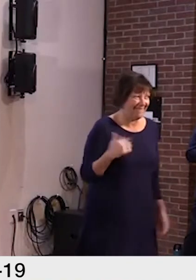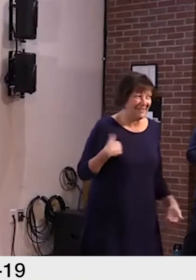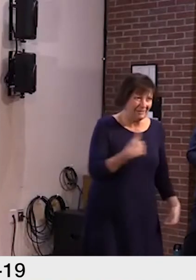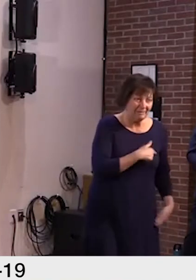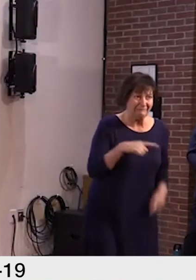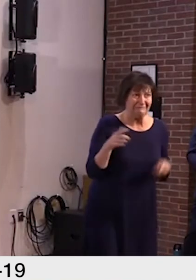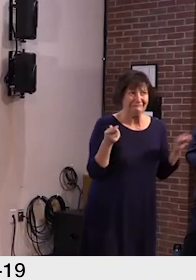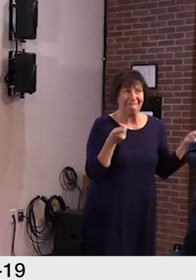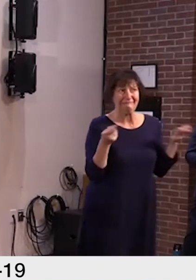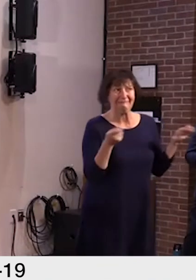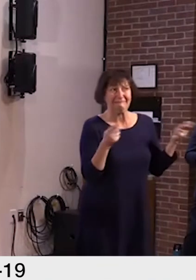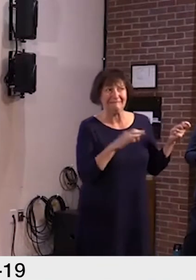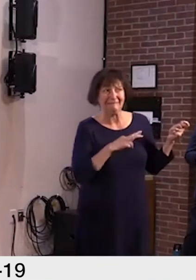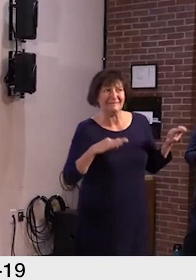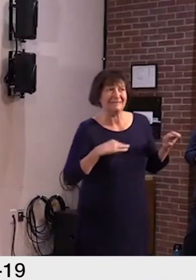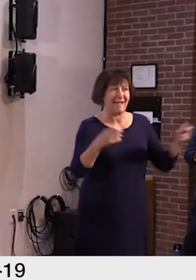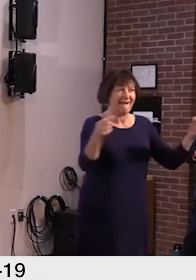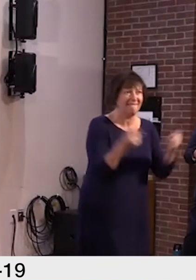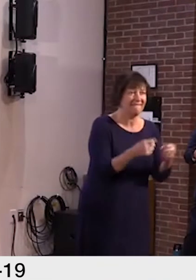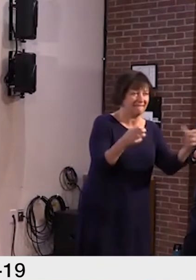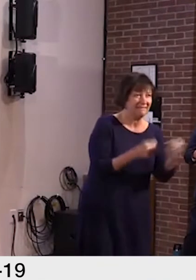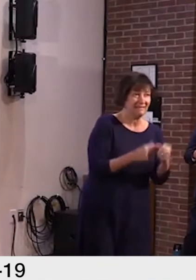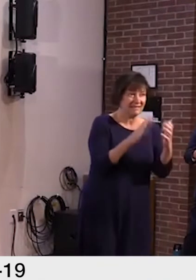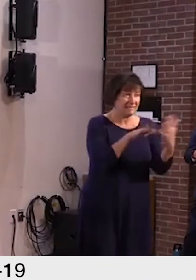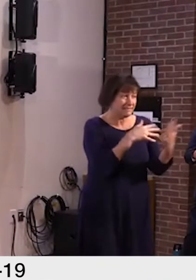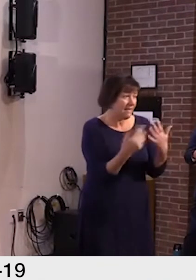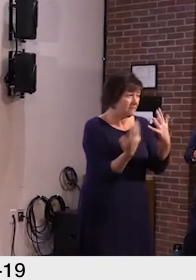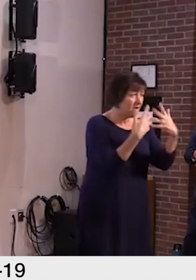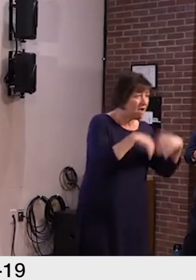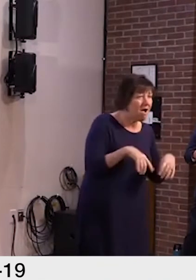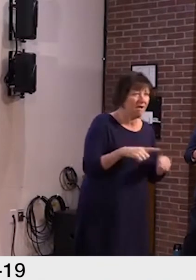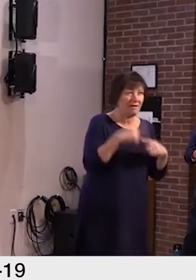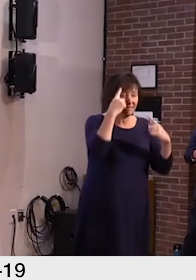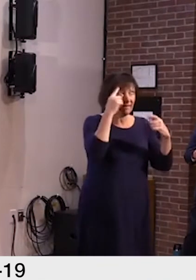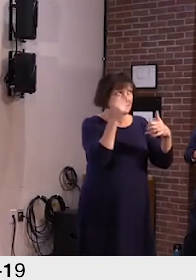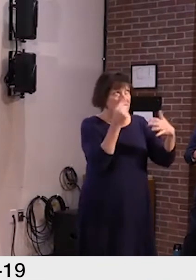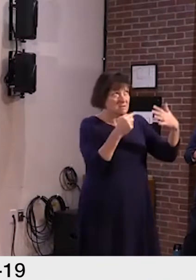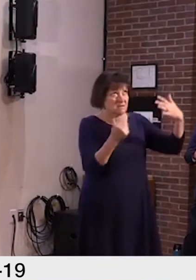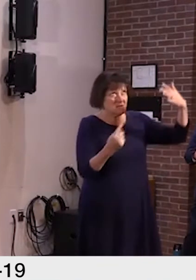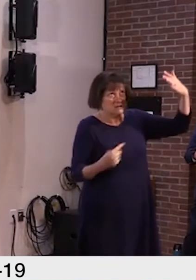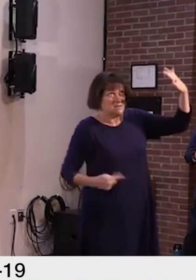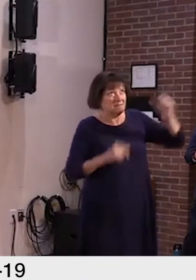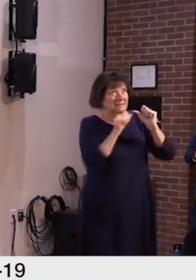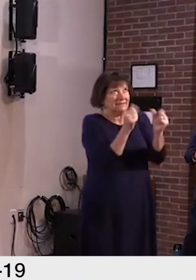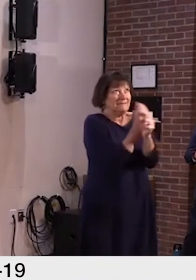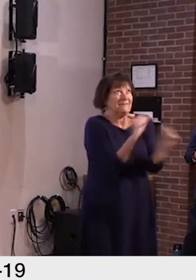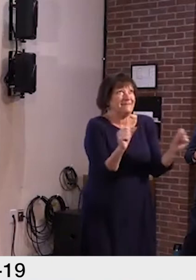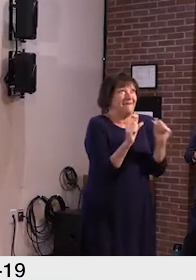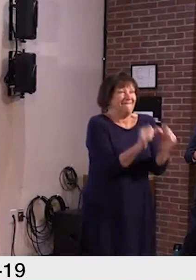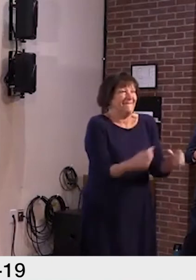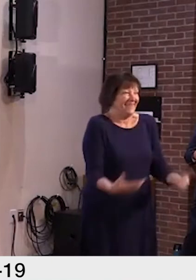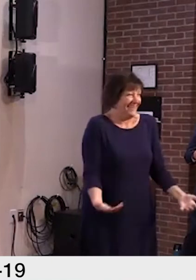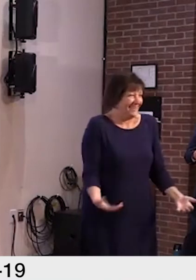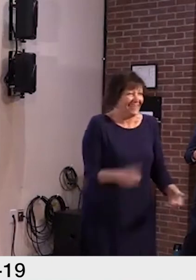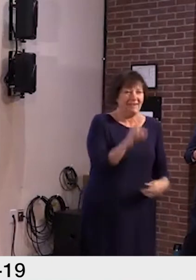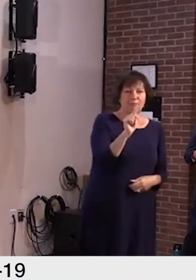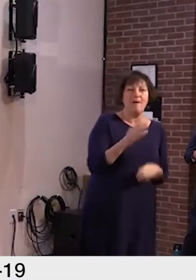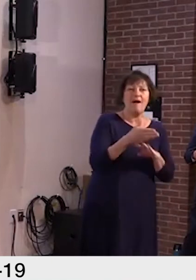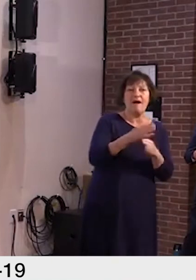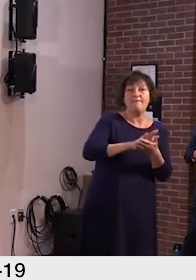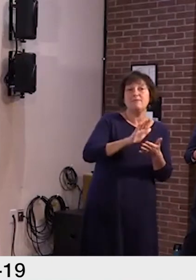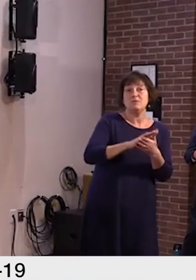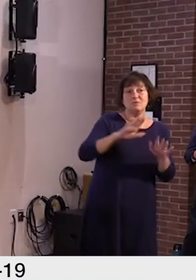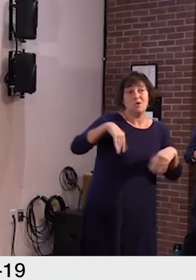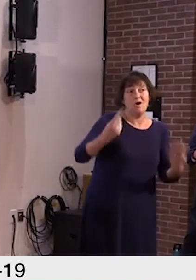training, figuring out complex schedules, thinking through so many aspects of health and safety. Vermont After School has been providing